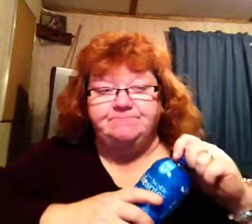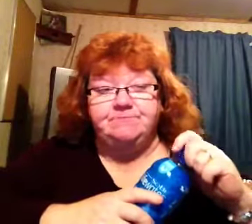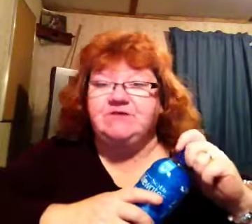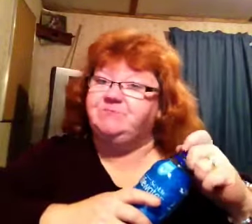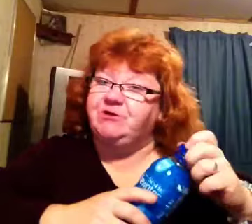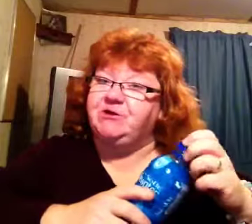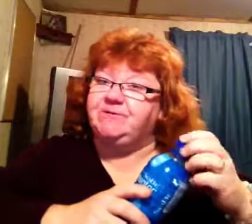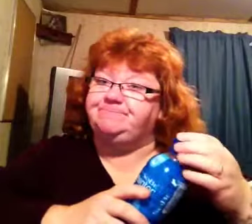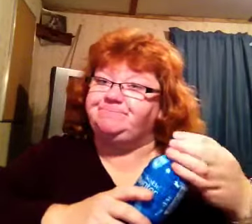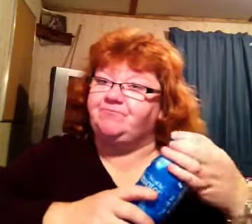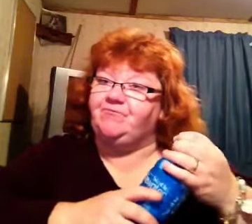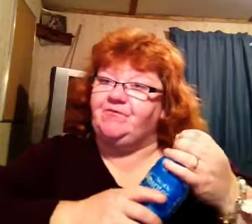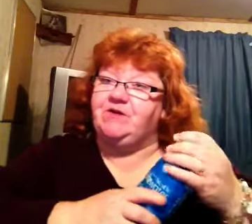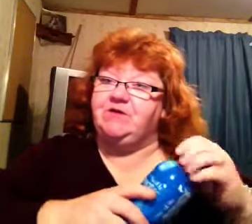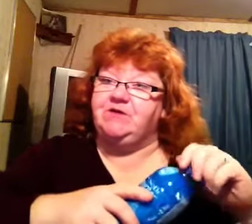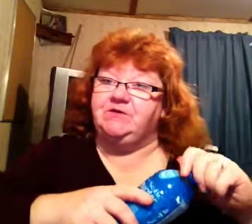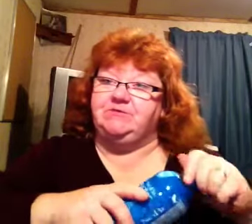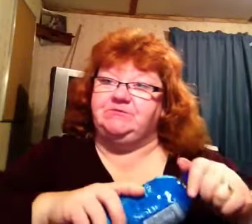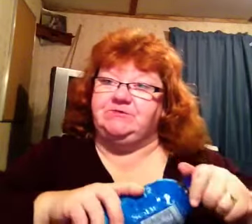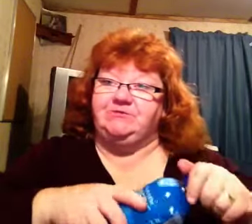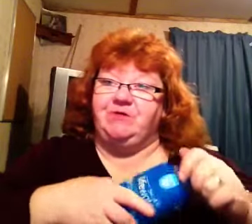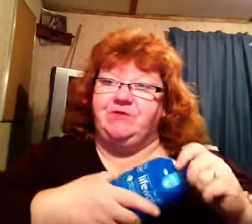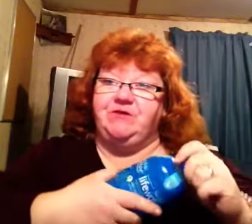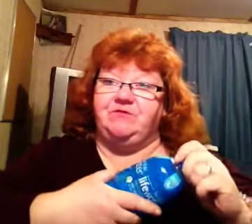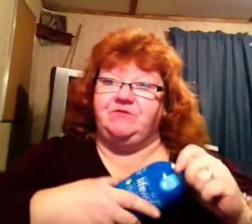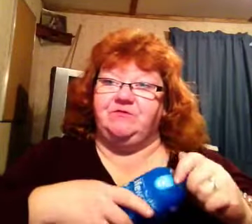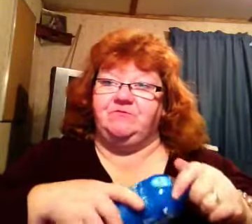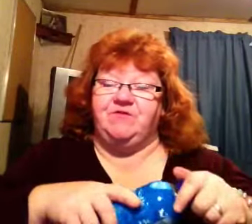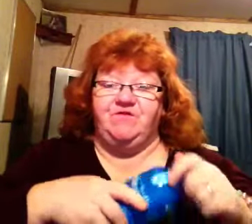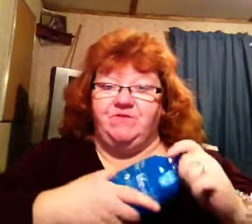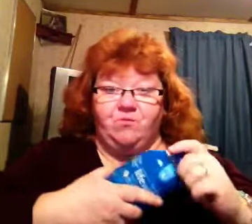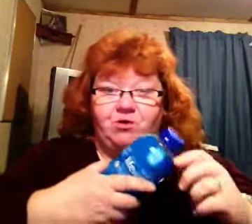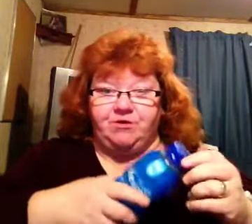It's pretty good. It's probably my favorite water.